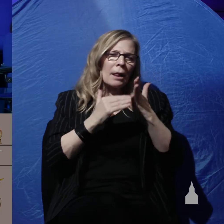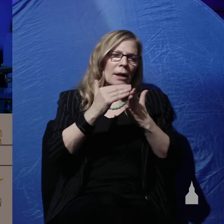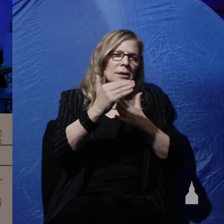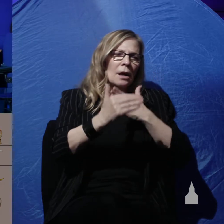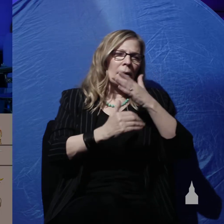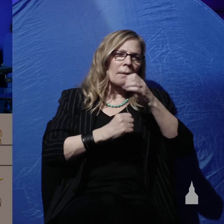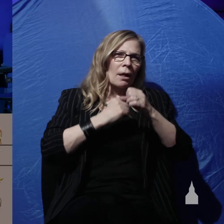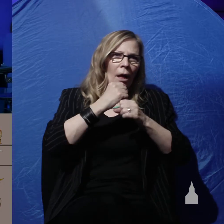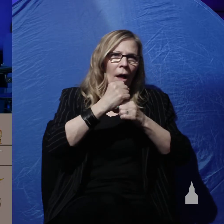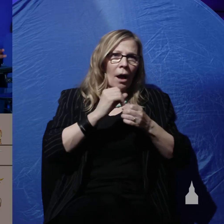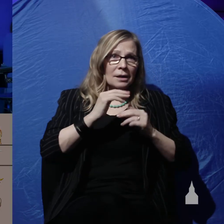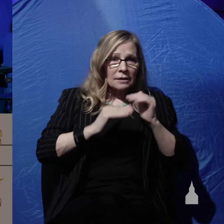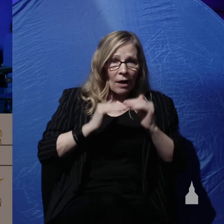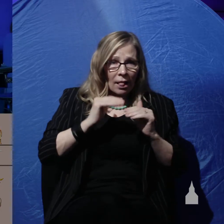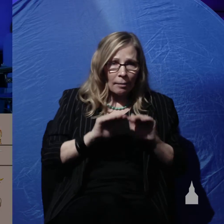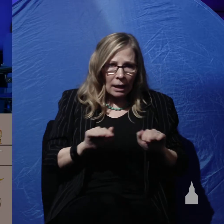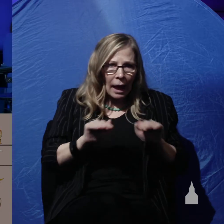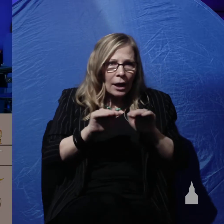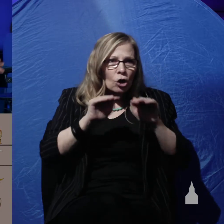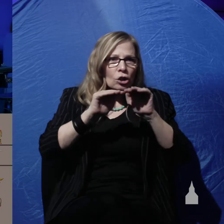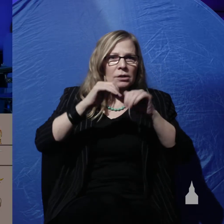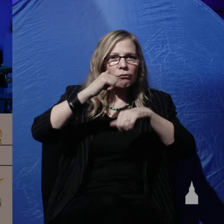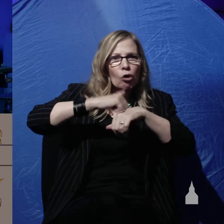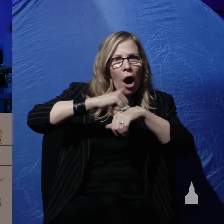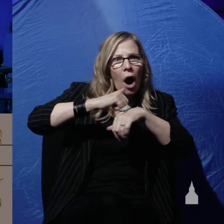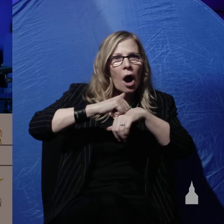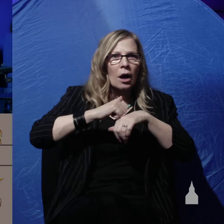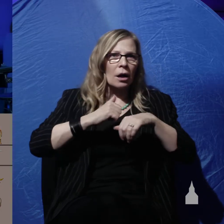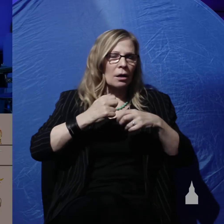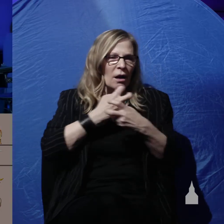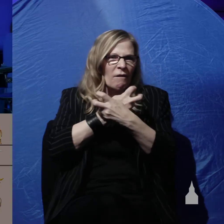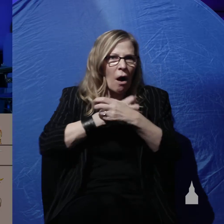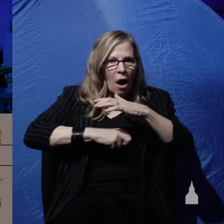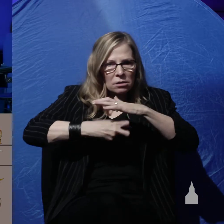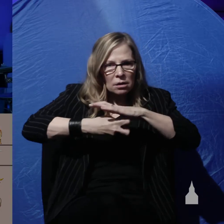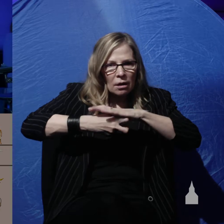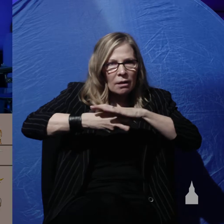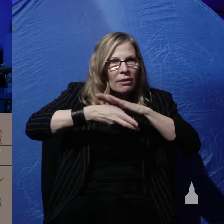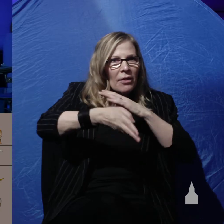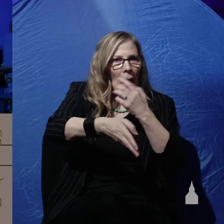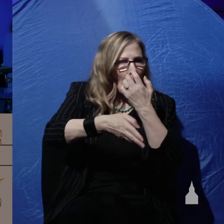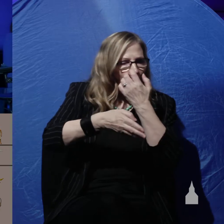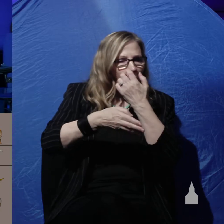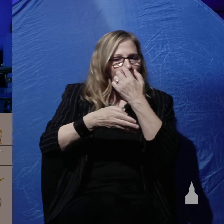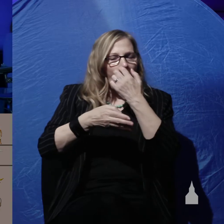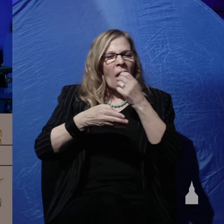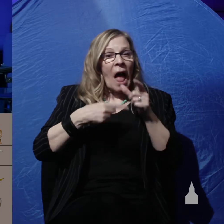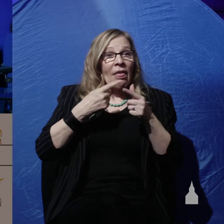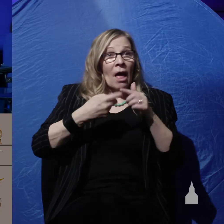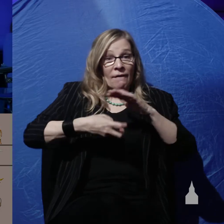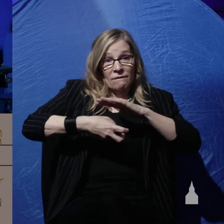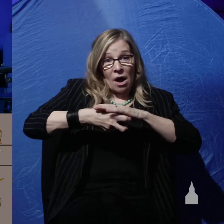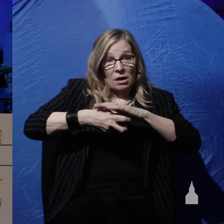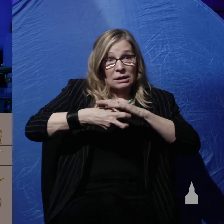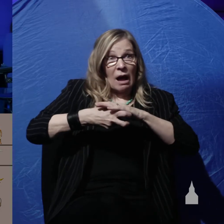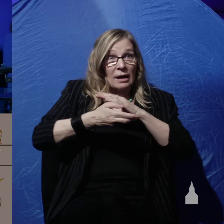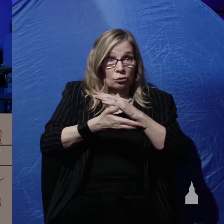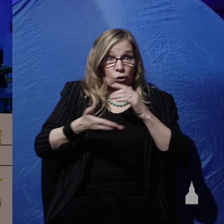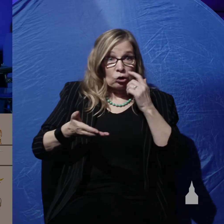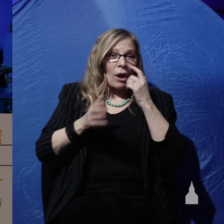layers of sedimentary rock with fossils in them. And those fossilized creatures are the result of